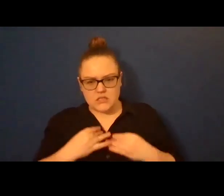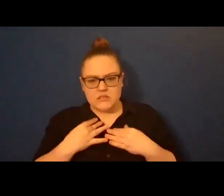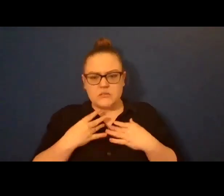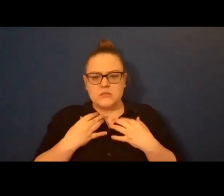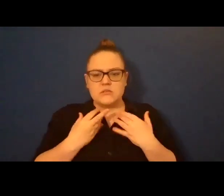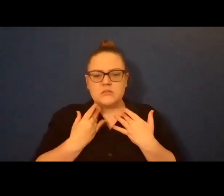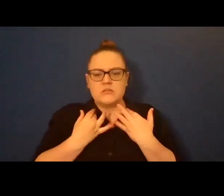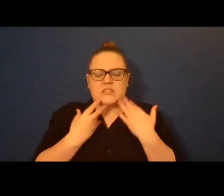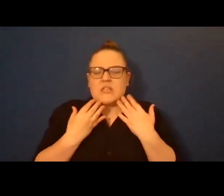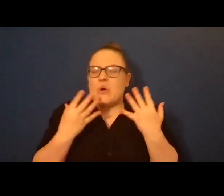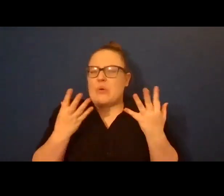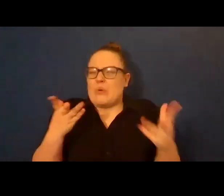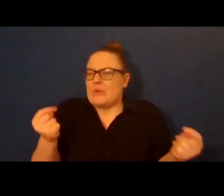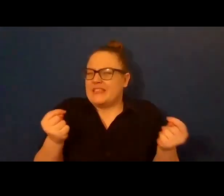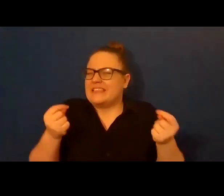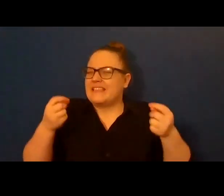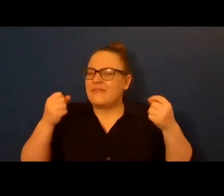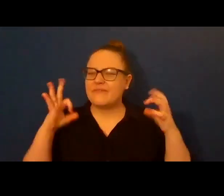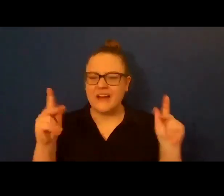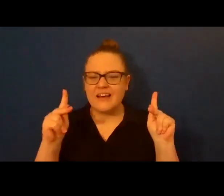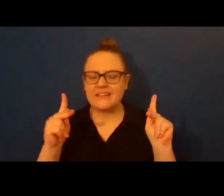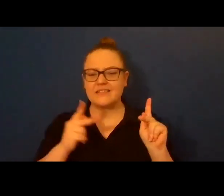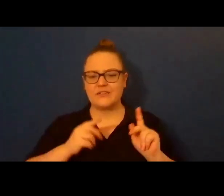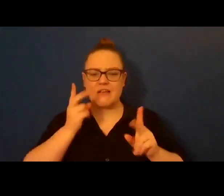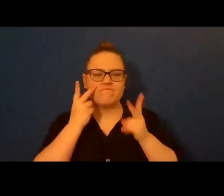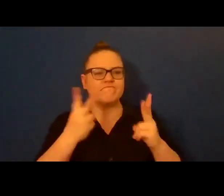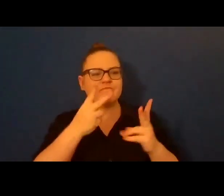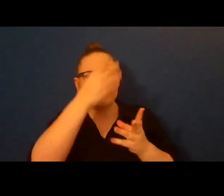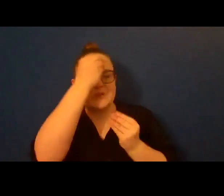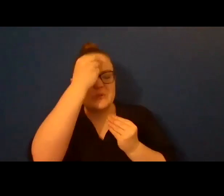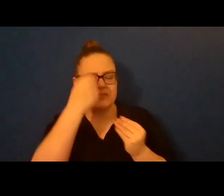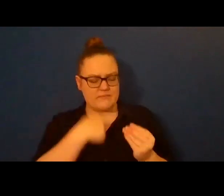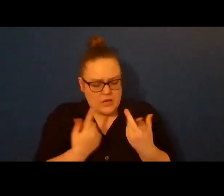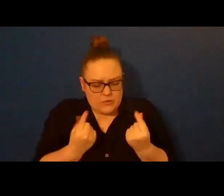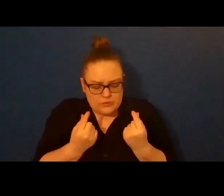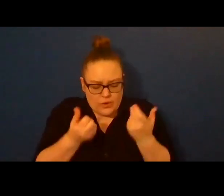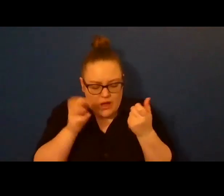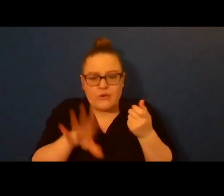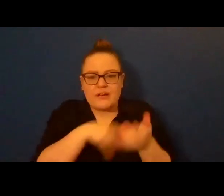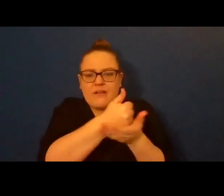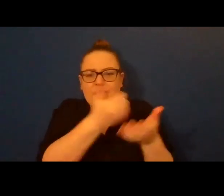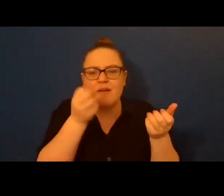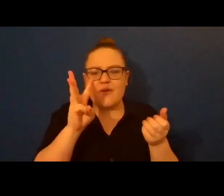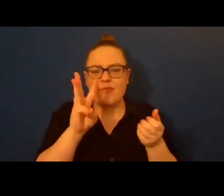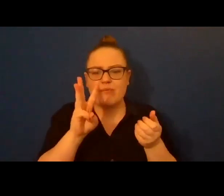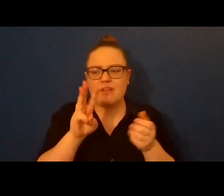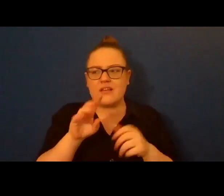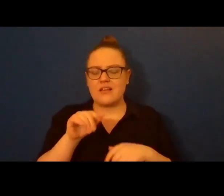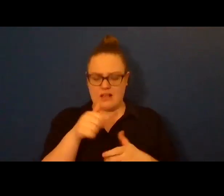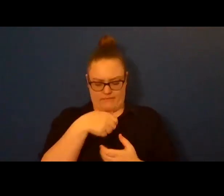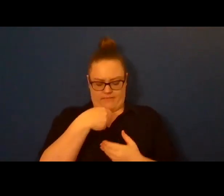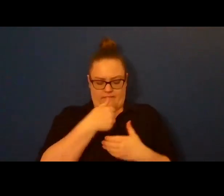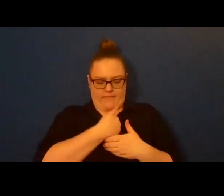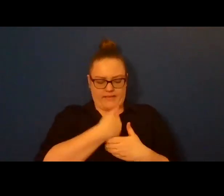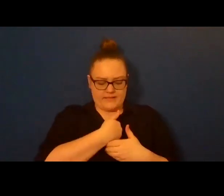actual fuck at my newsfeed, I try to think, how can I be of use? A DIY sort of classical conditioning, turning the